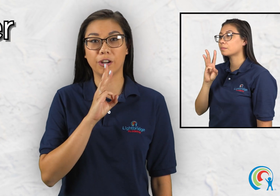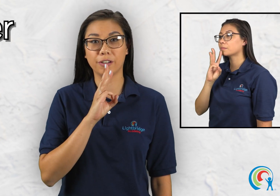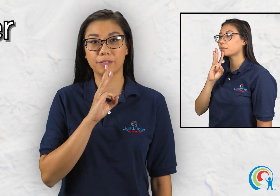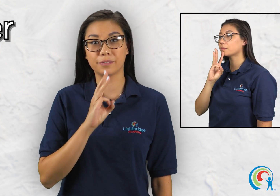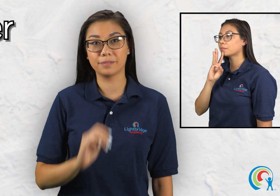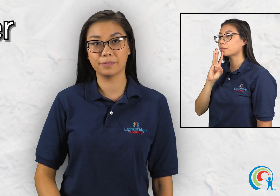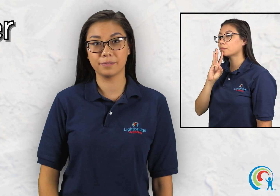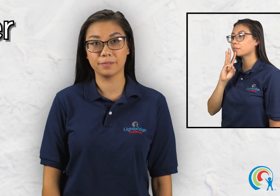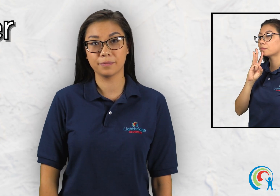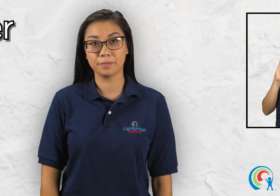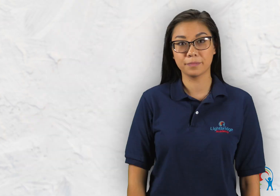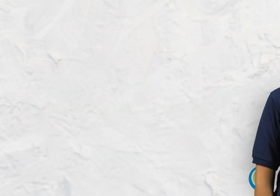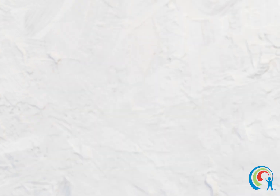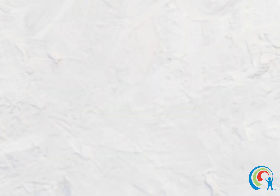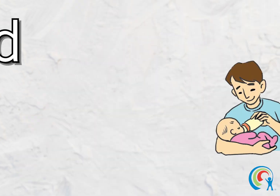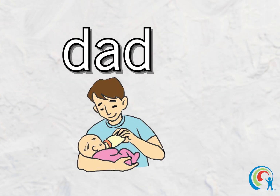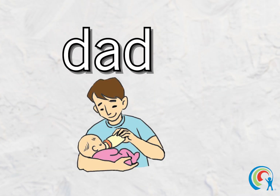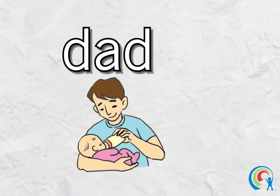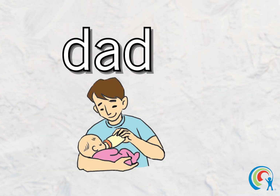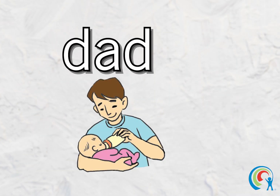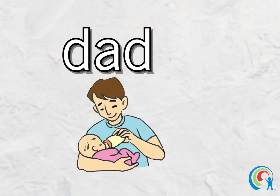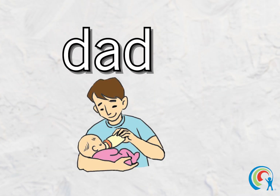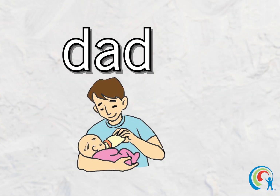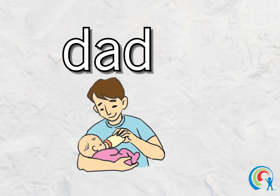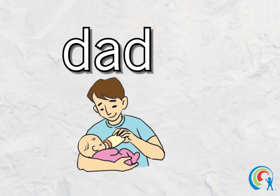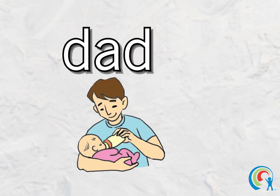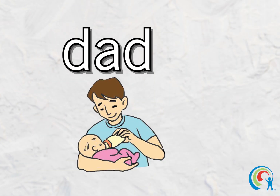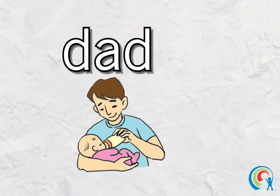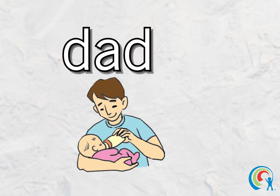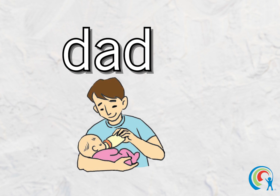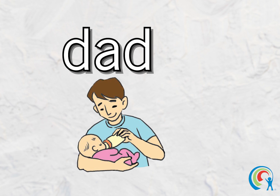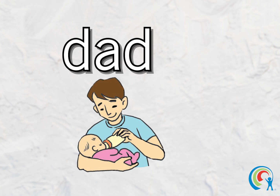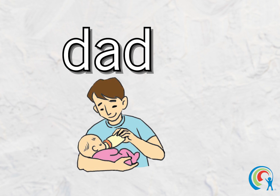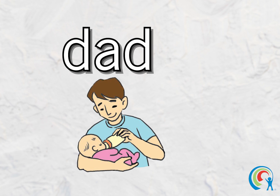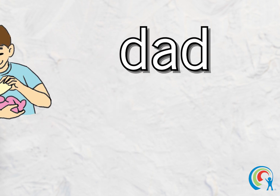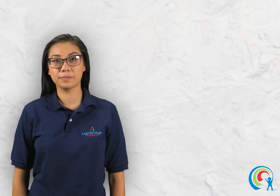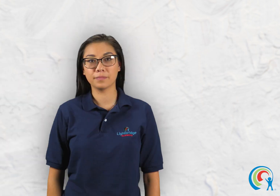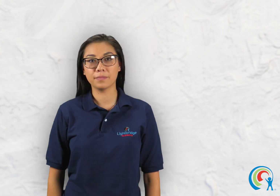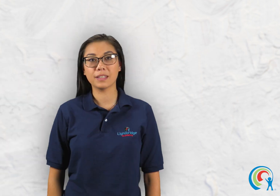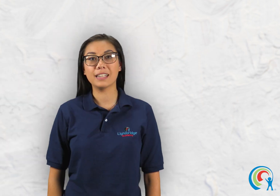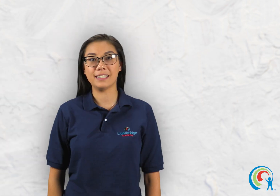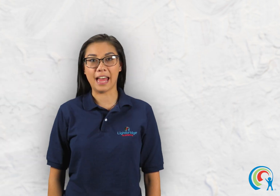dad dad